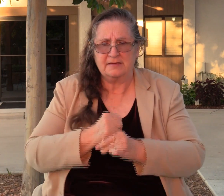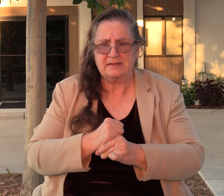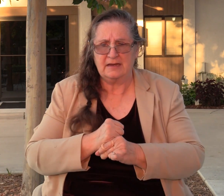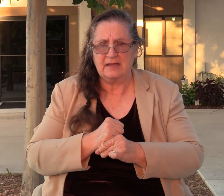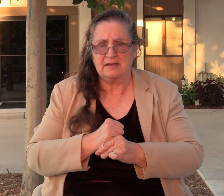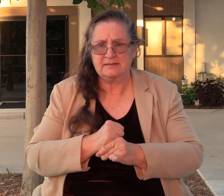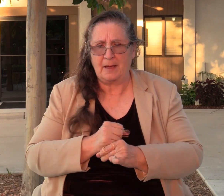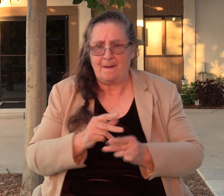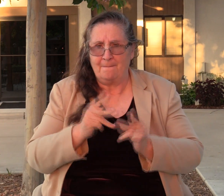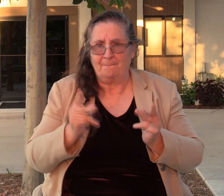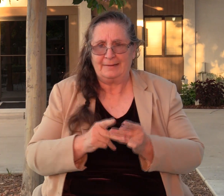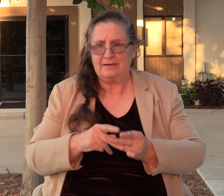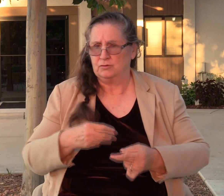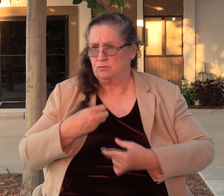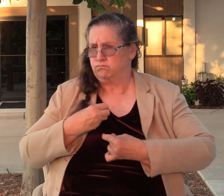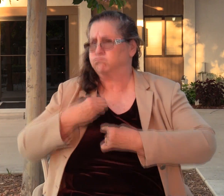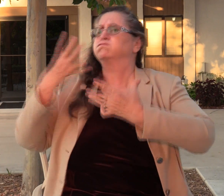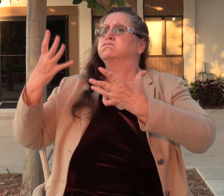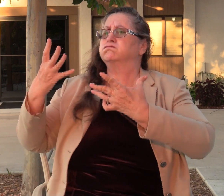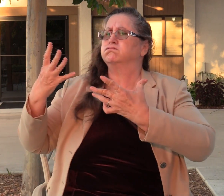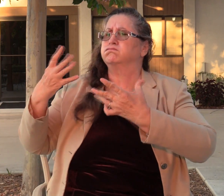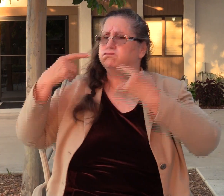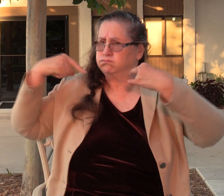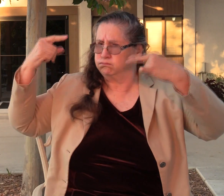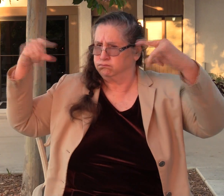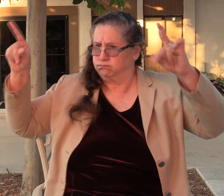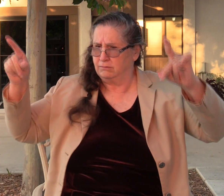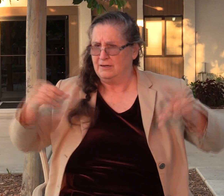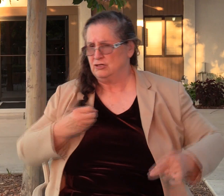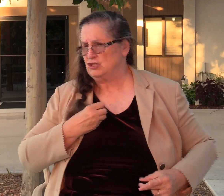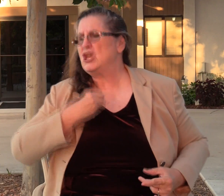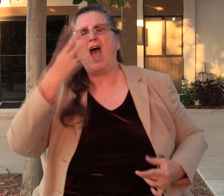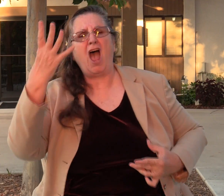okay? And, you know, he begins to yell at the top of his lungs.